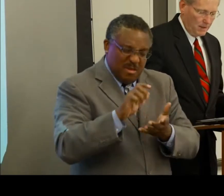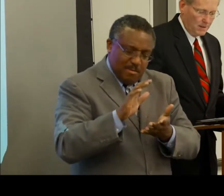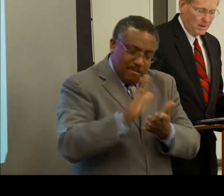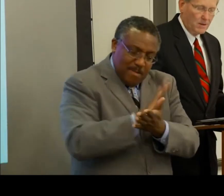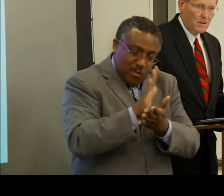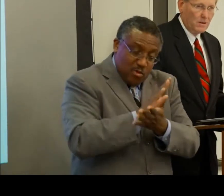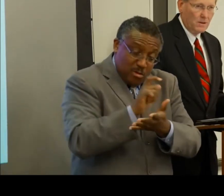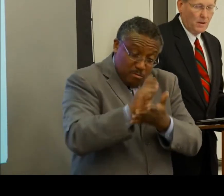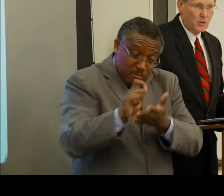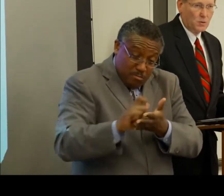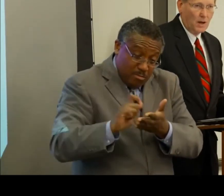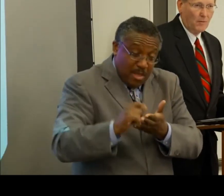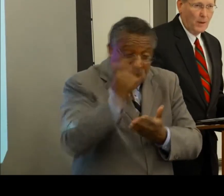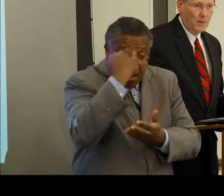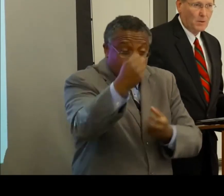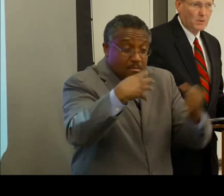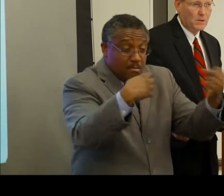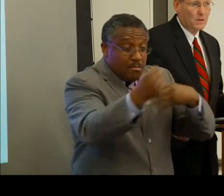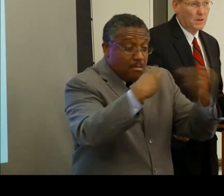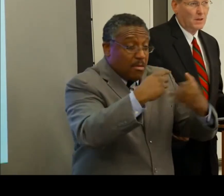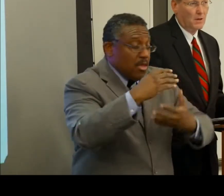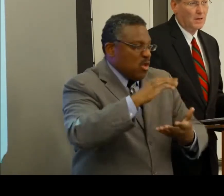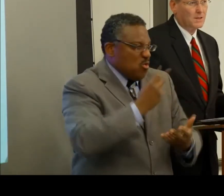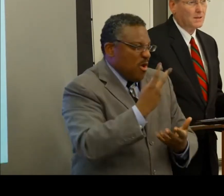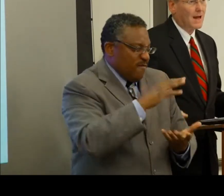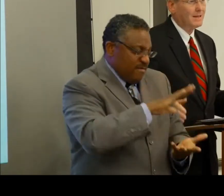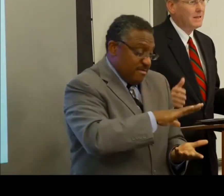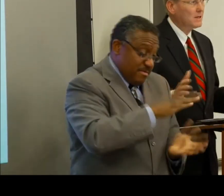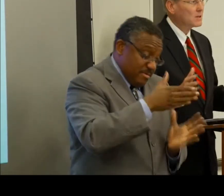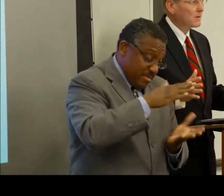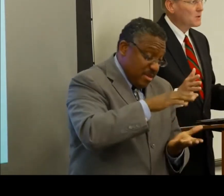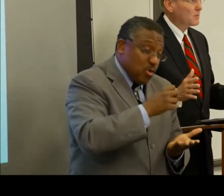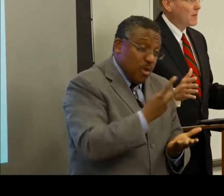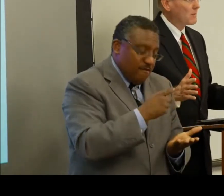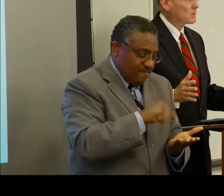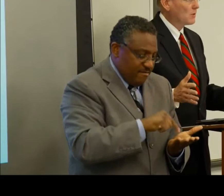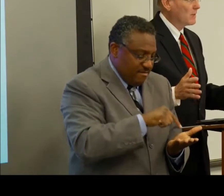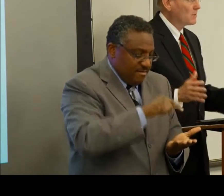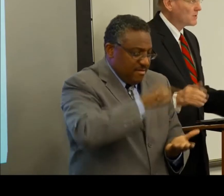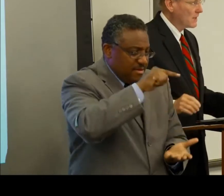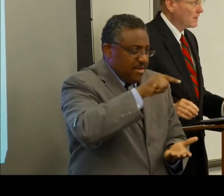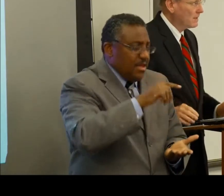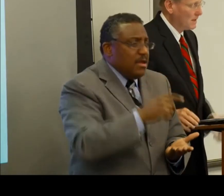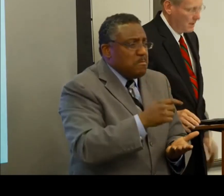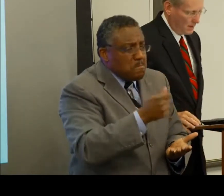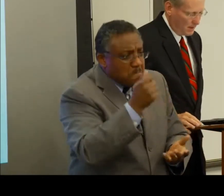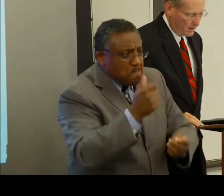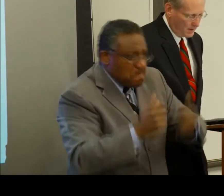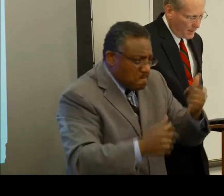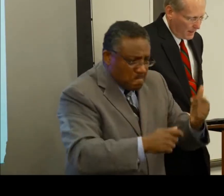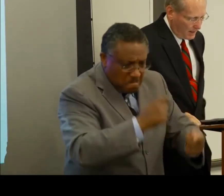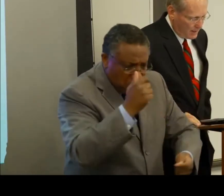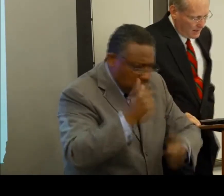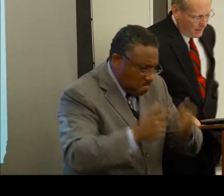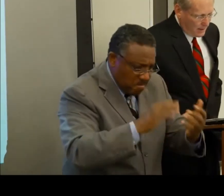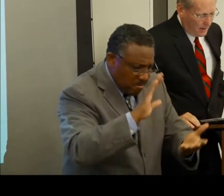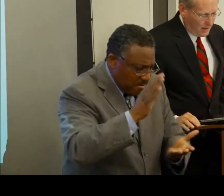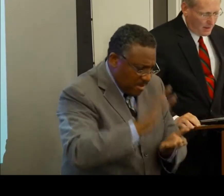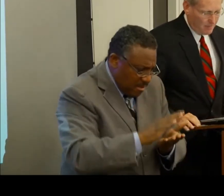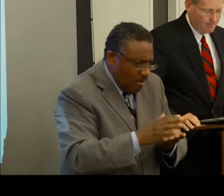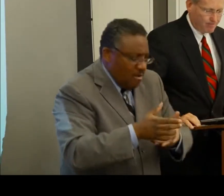And those 12 papers, or at least the ideas for those papers, will be presented today.